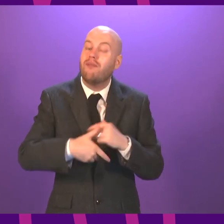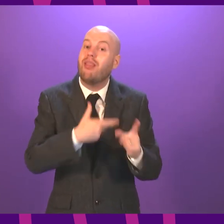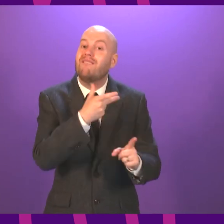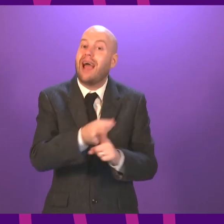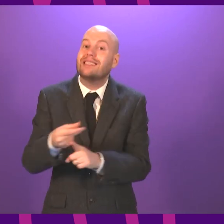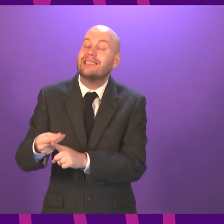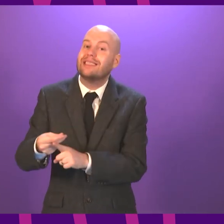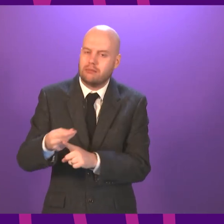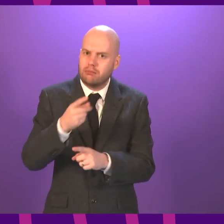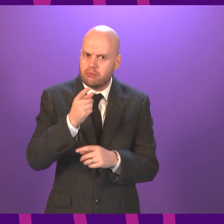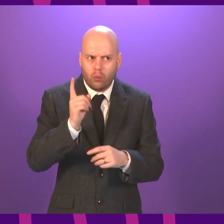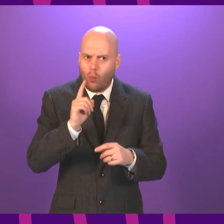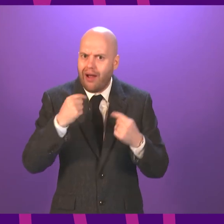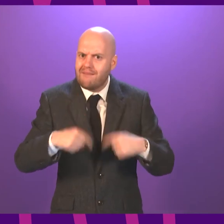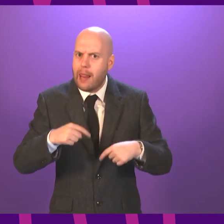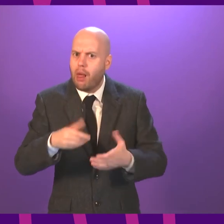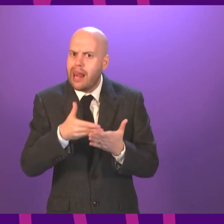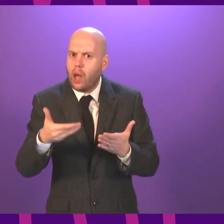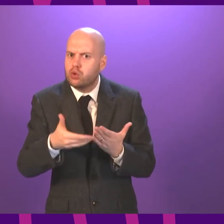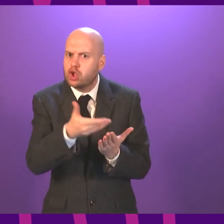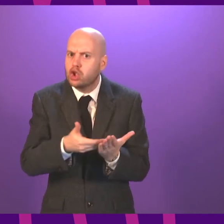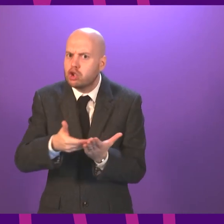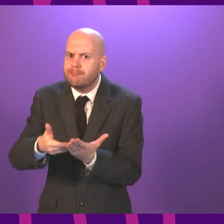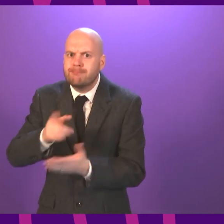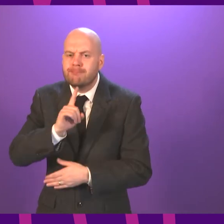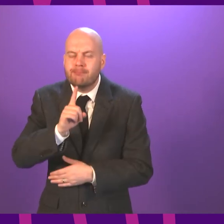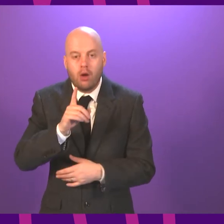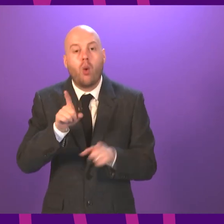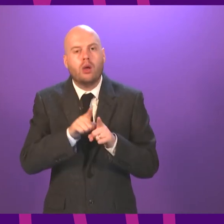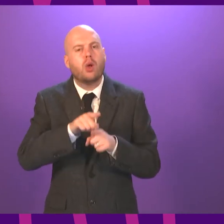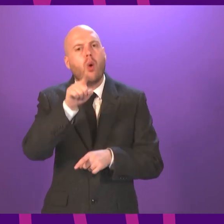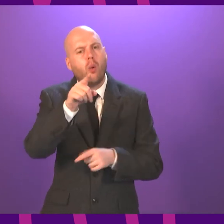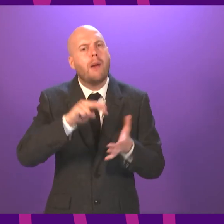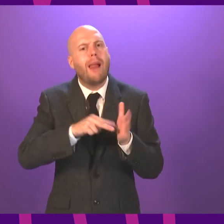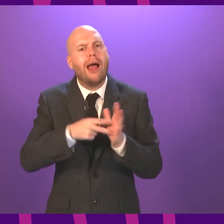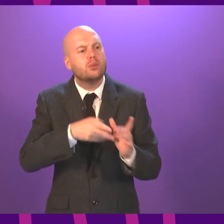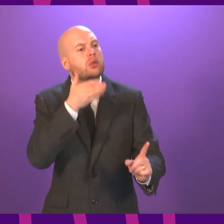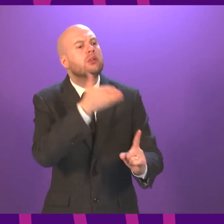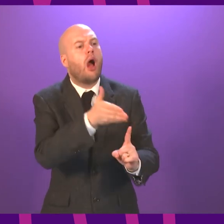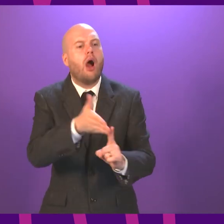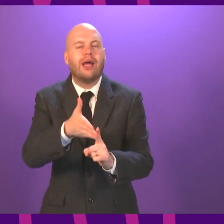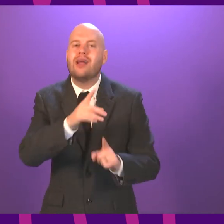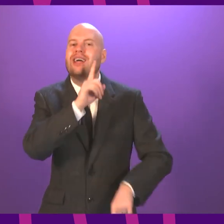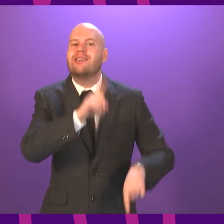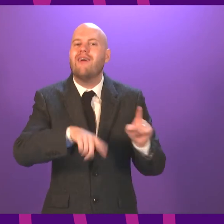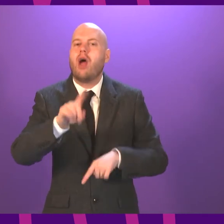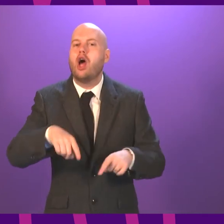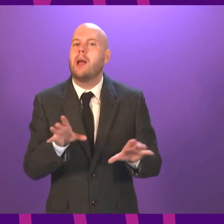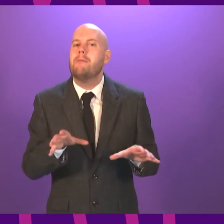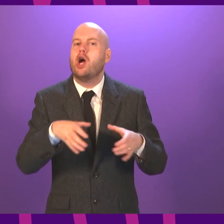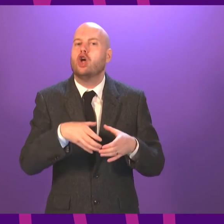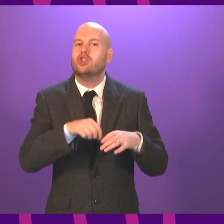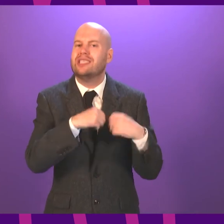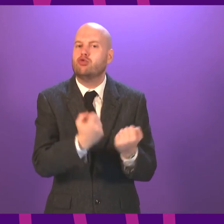and what targeted action is being taken to reach diverse minority groups within our communities? First Minister.